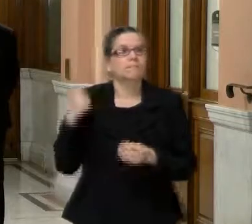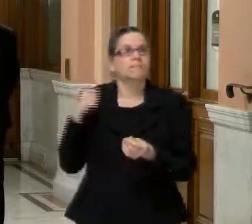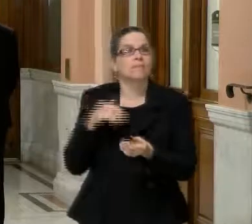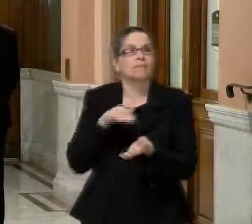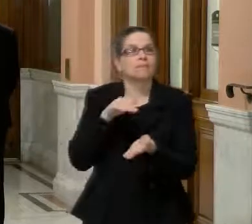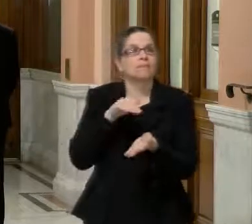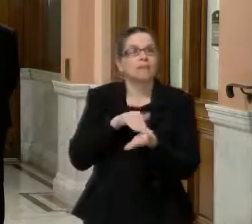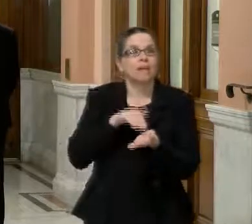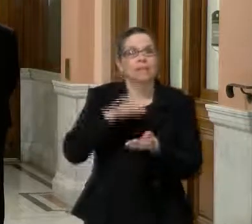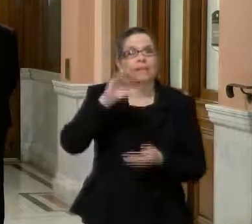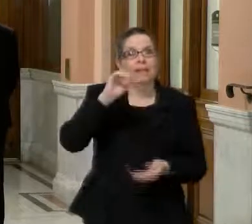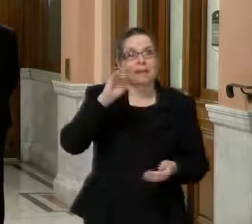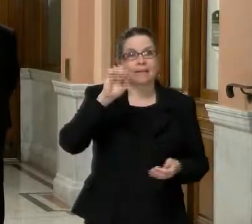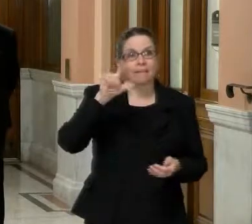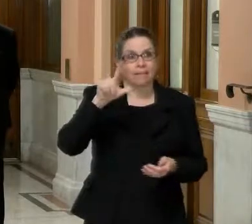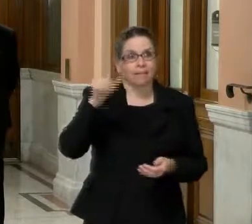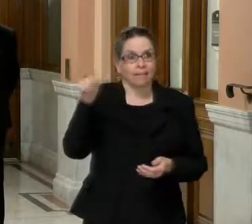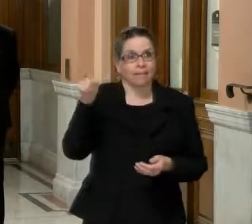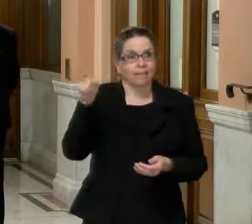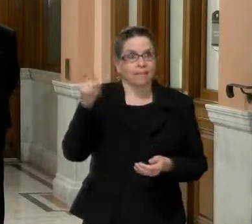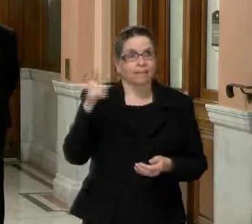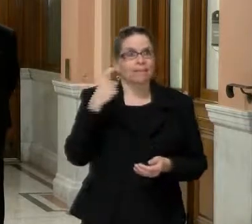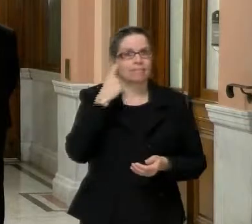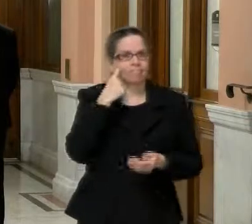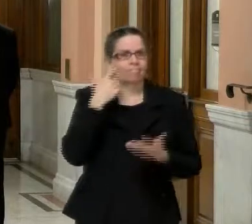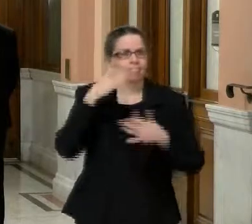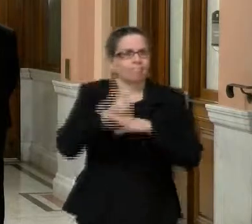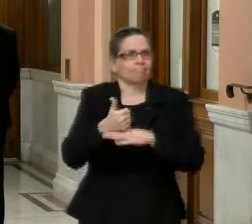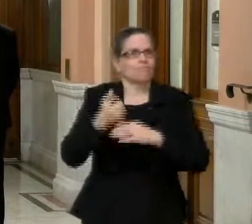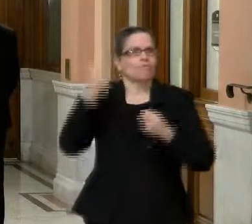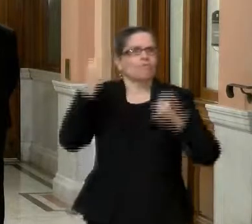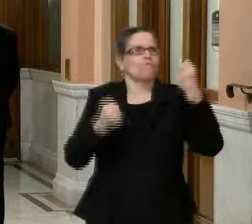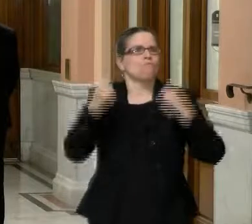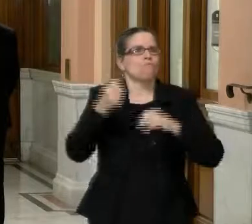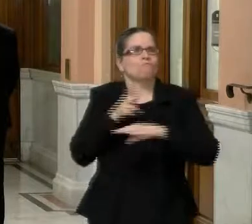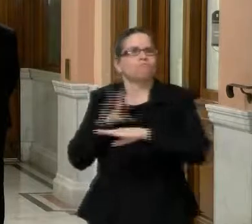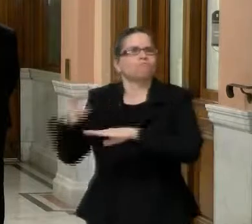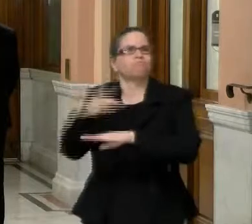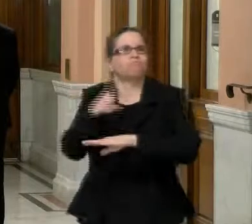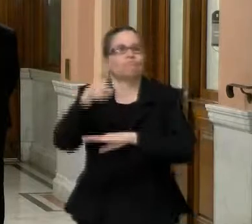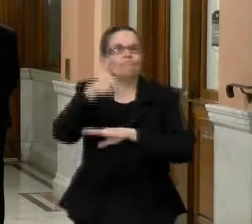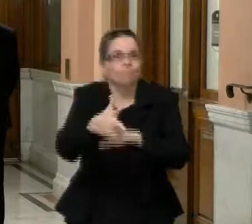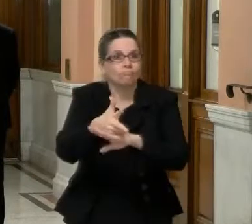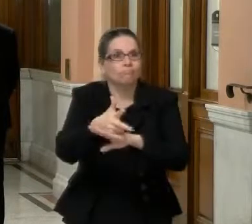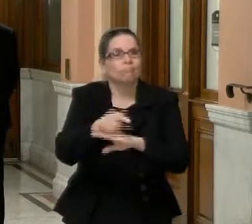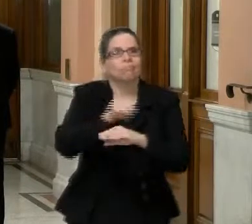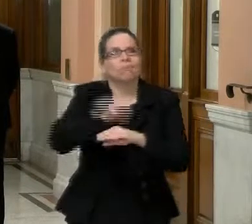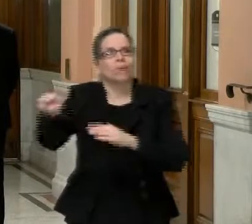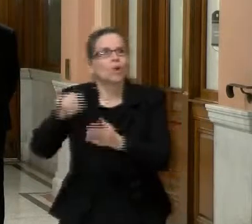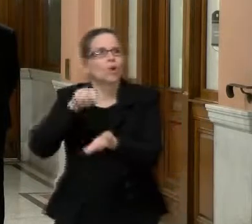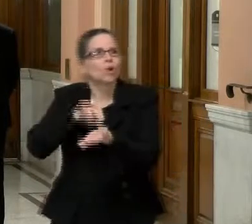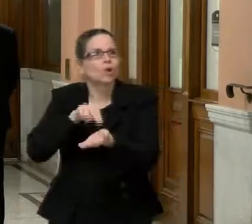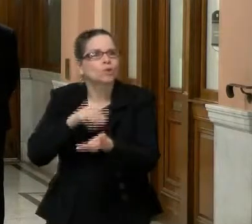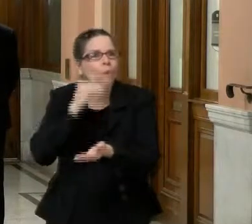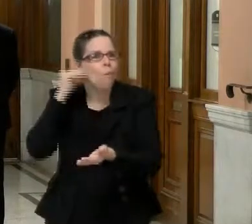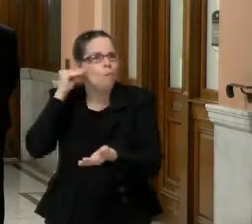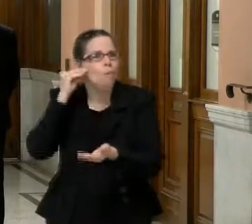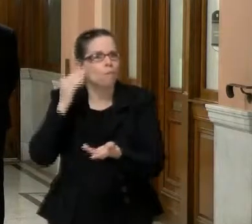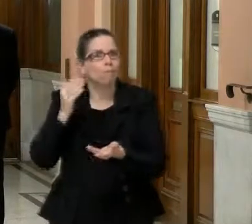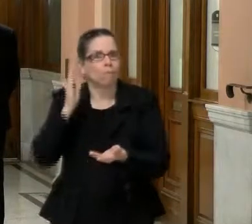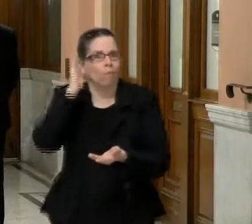to work with the different congregate homes and the city manager will go over those stats with you as well. So, uh,